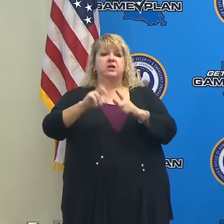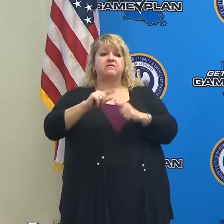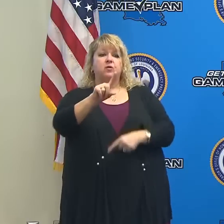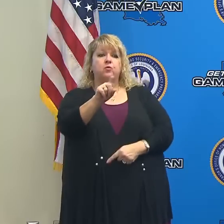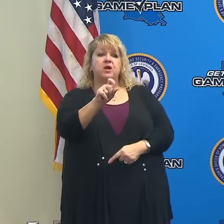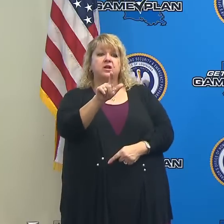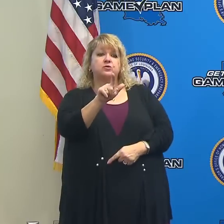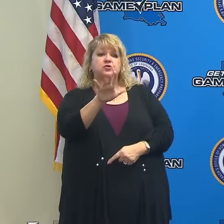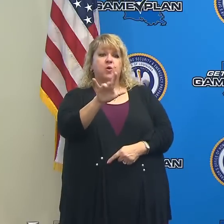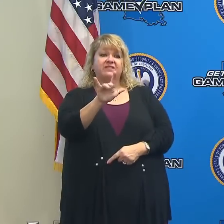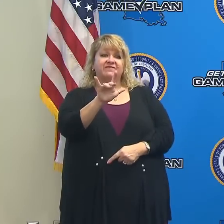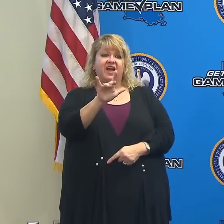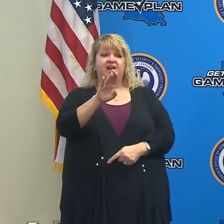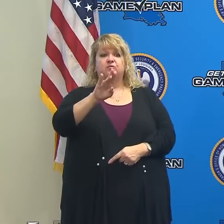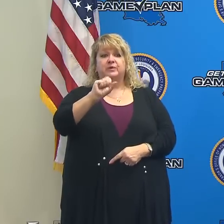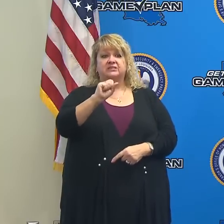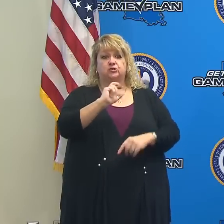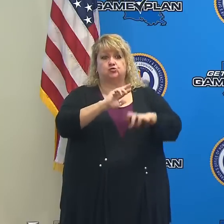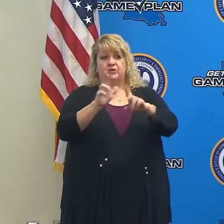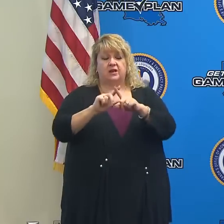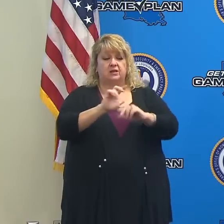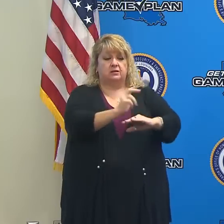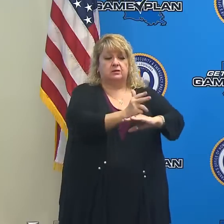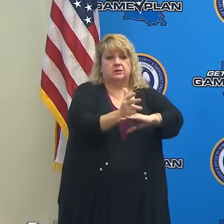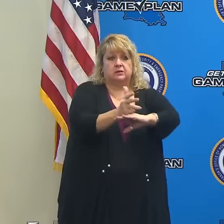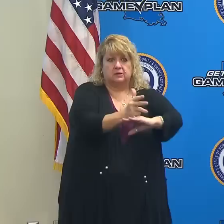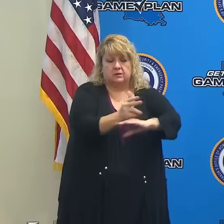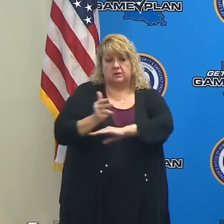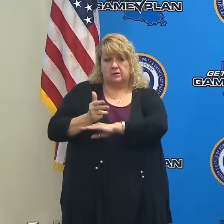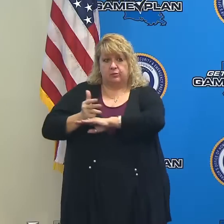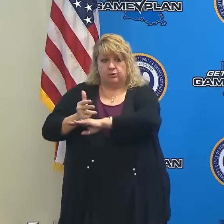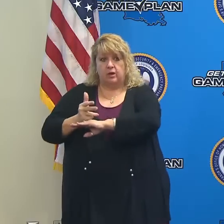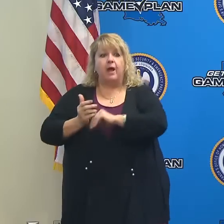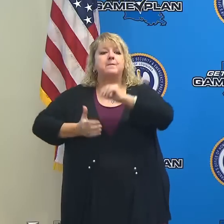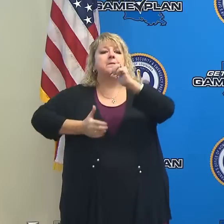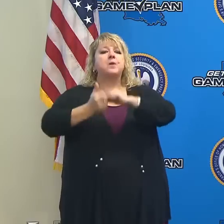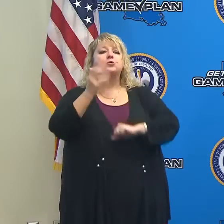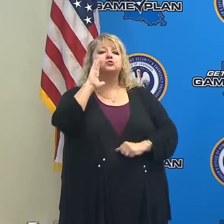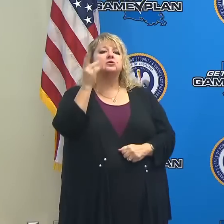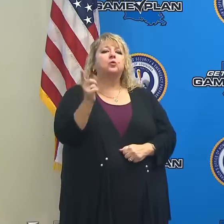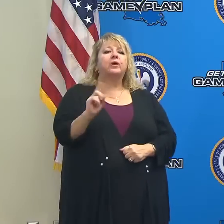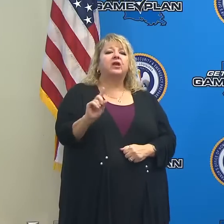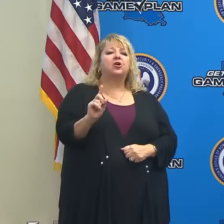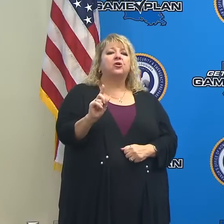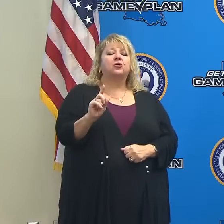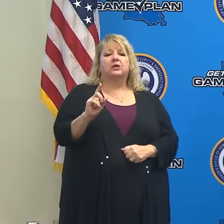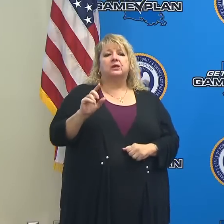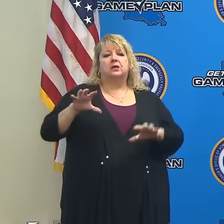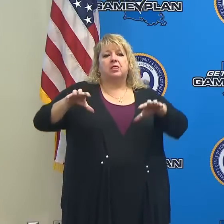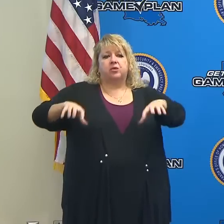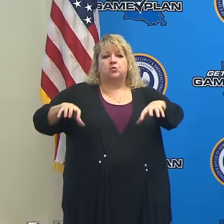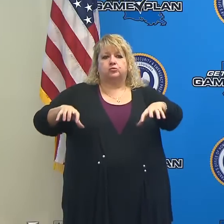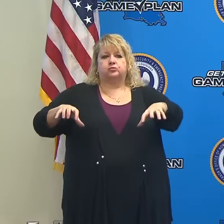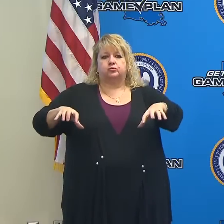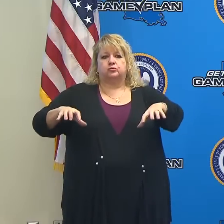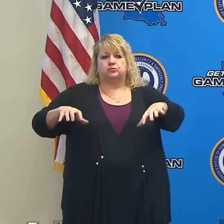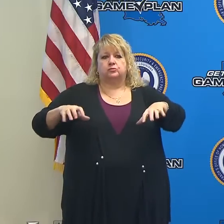in Louisiana. The majority will be at the New Orleans vehicle staging area.